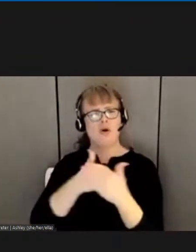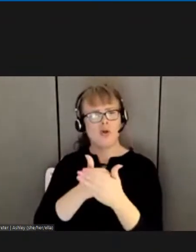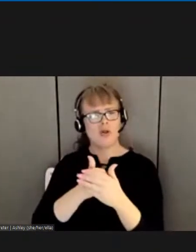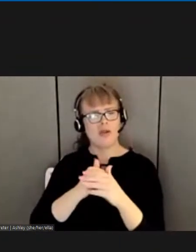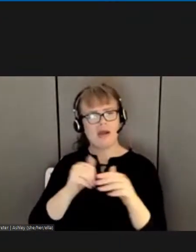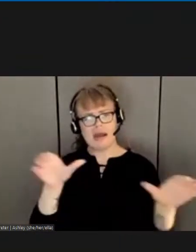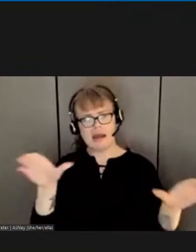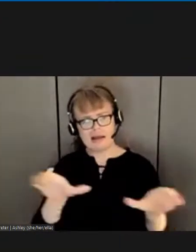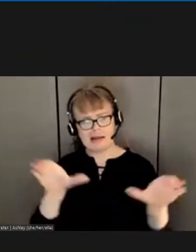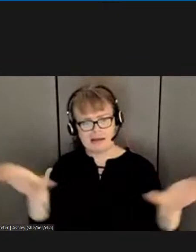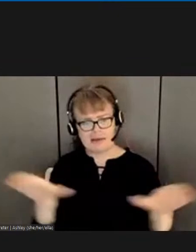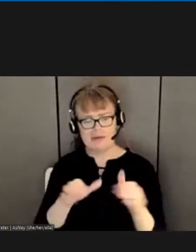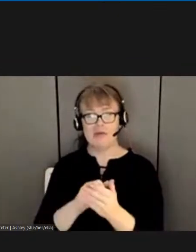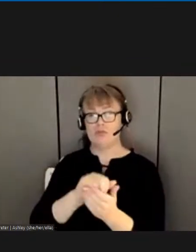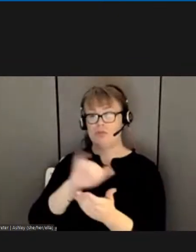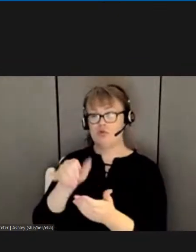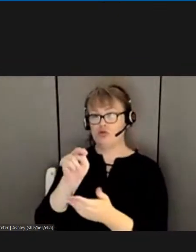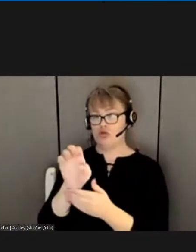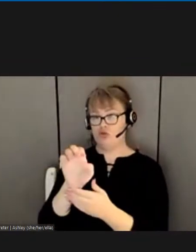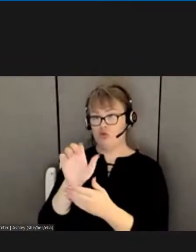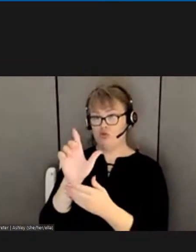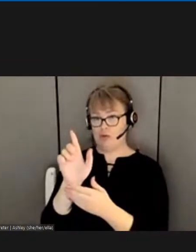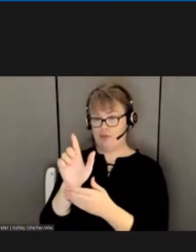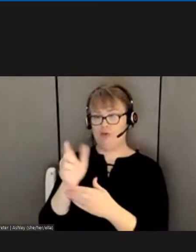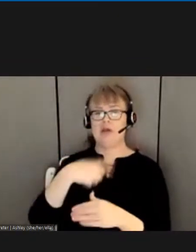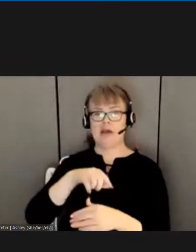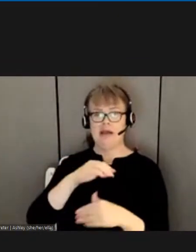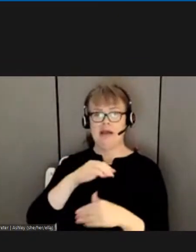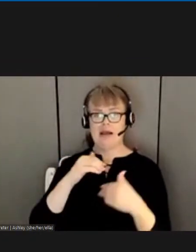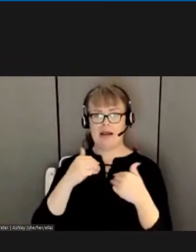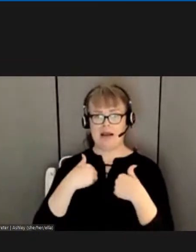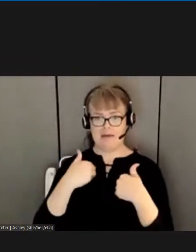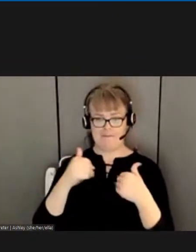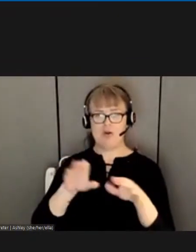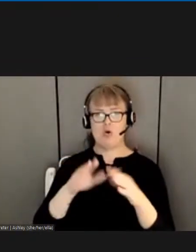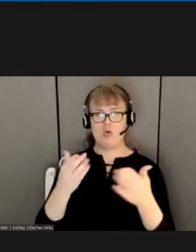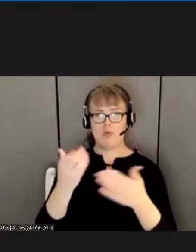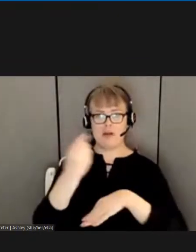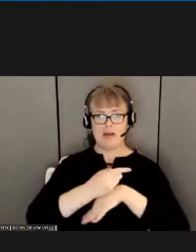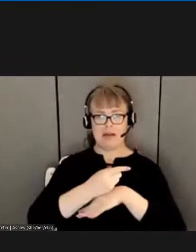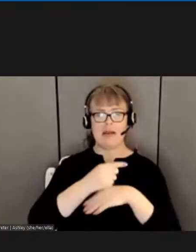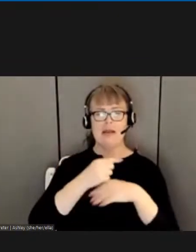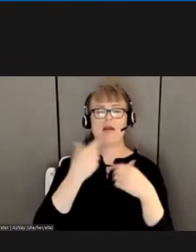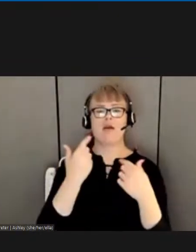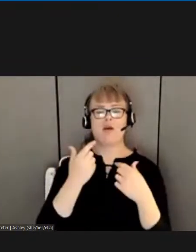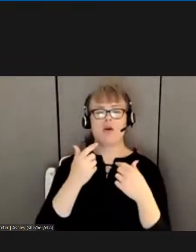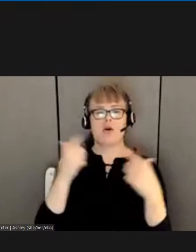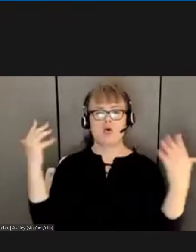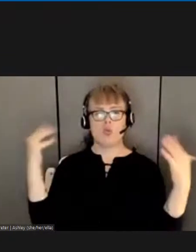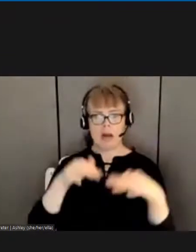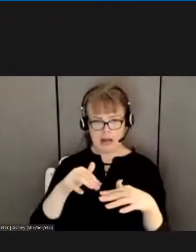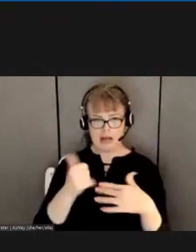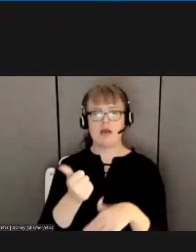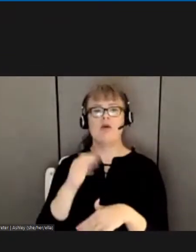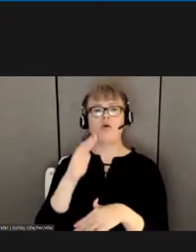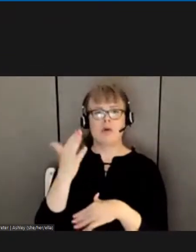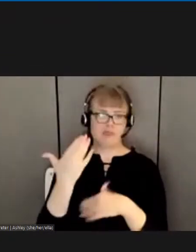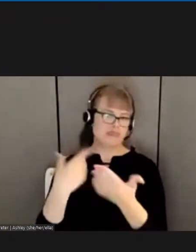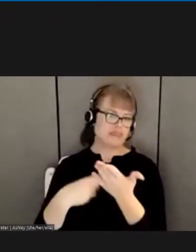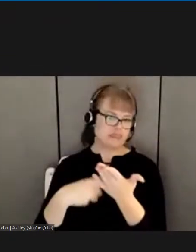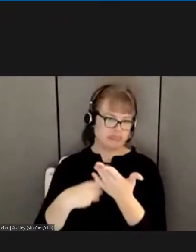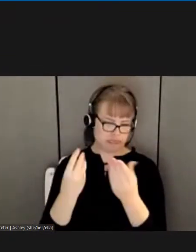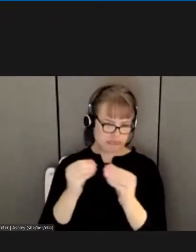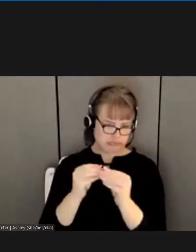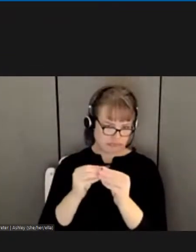21st uh we have an open day rally which sister powell will talk about more depth in a minute then on june 22nd uh